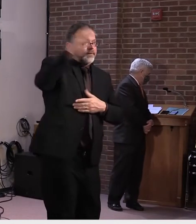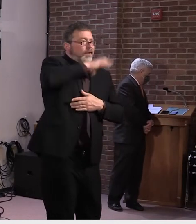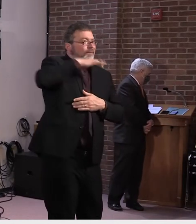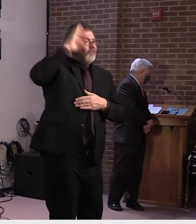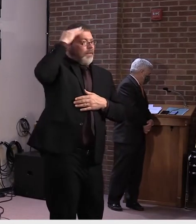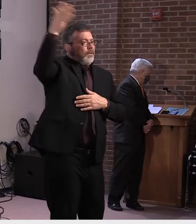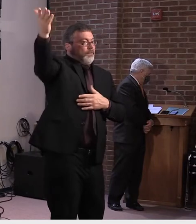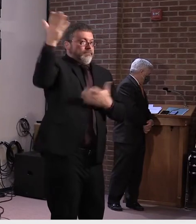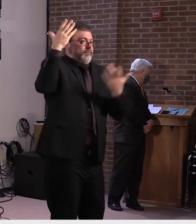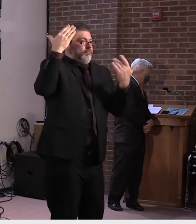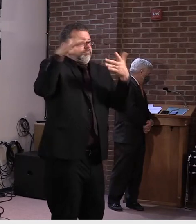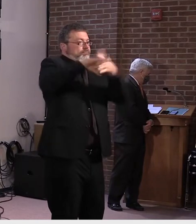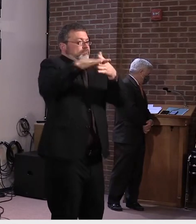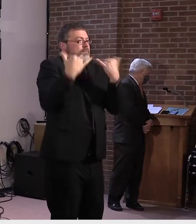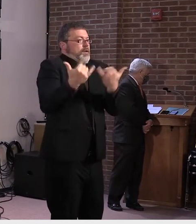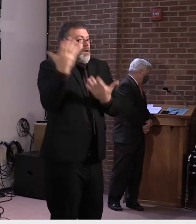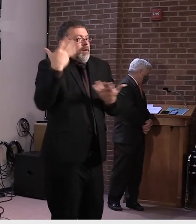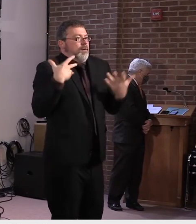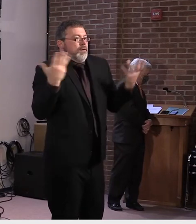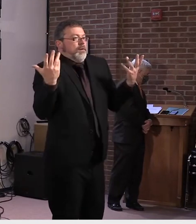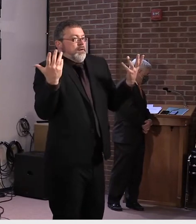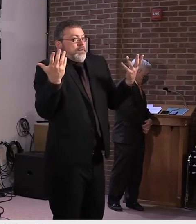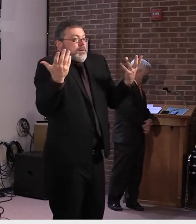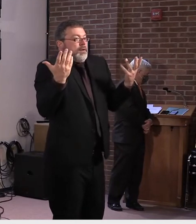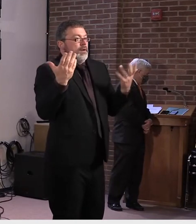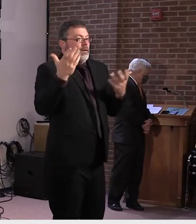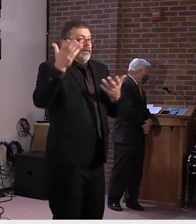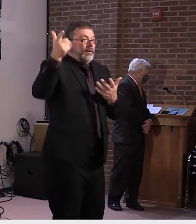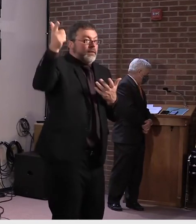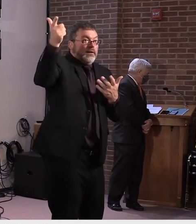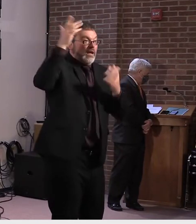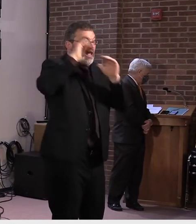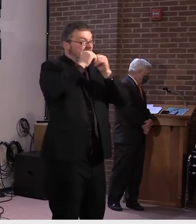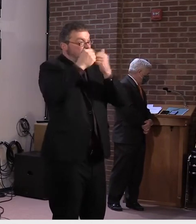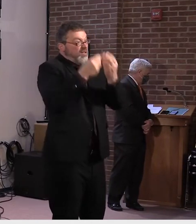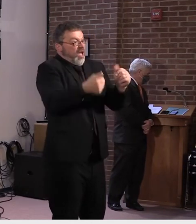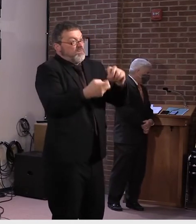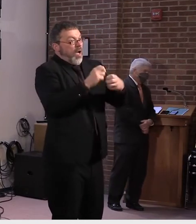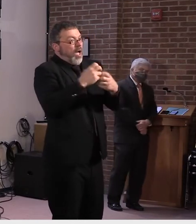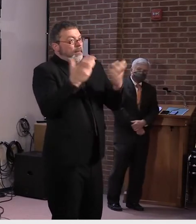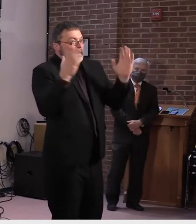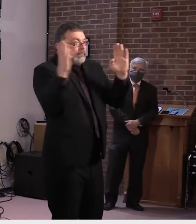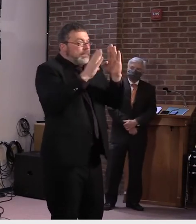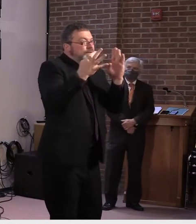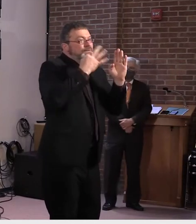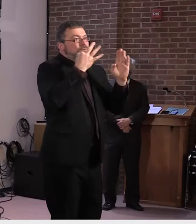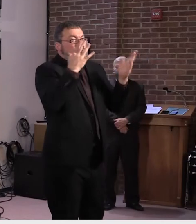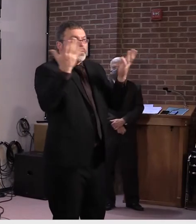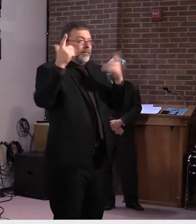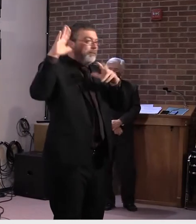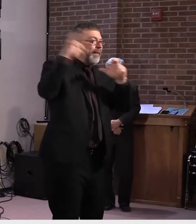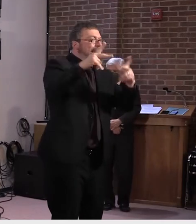can tell us that, then that would help us solve the other. I don't even know what the timetable is going to be for legislature at this point.